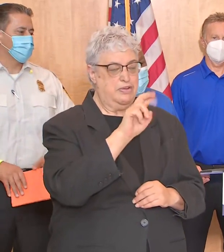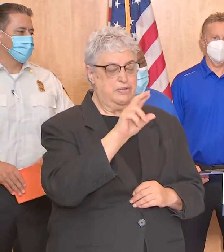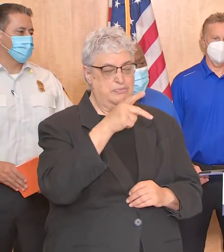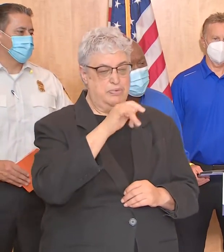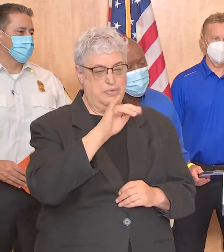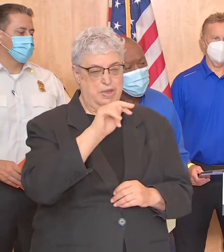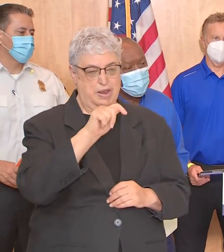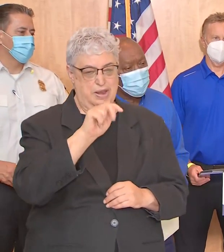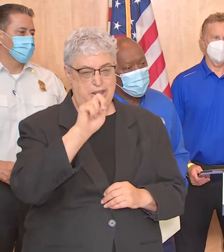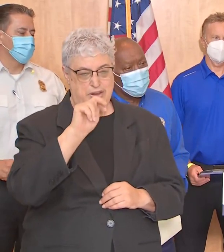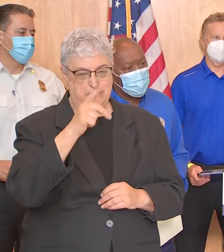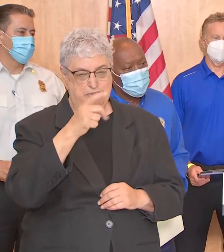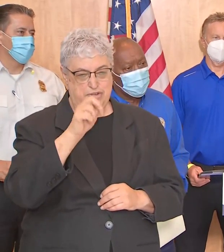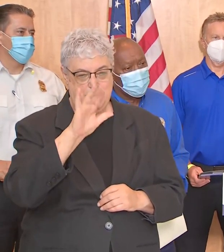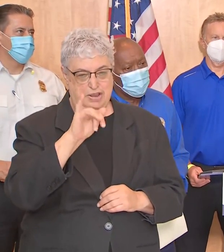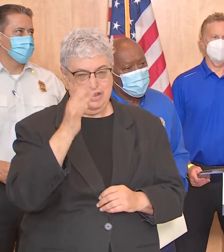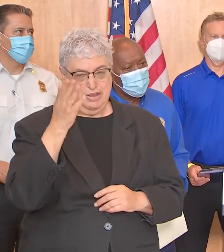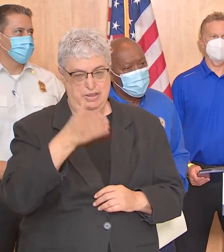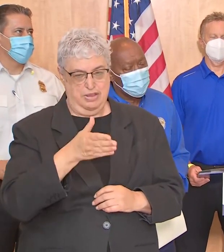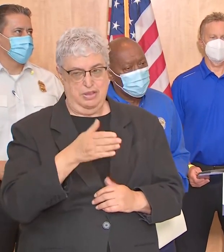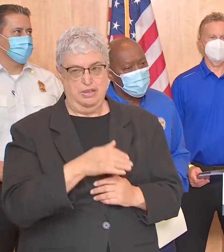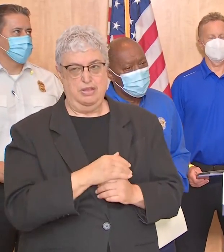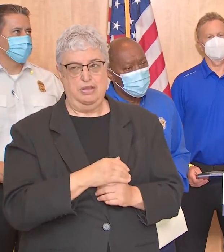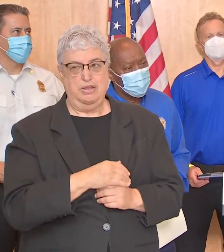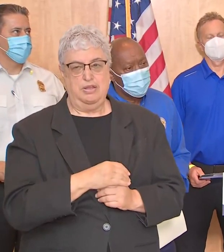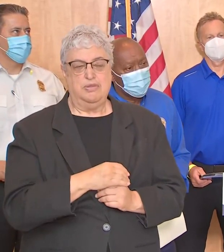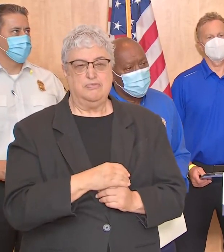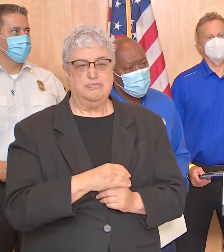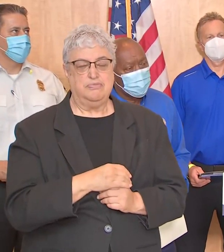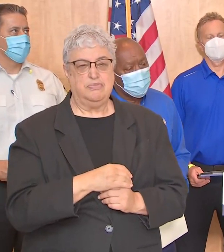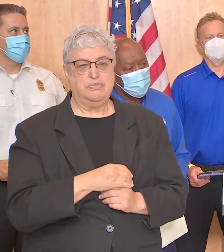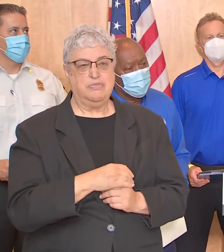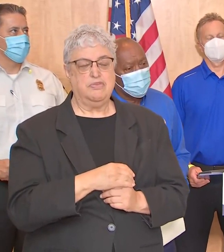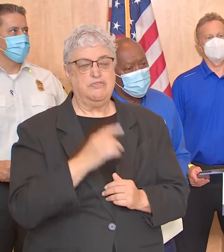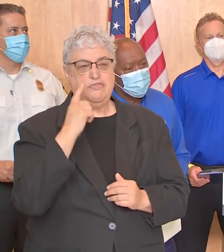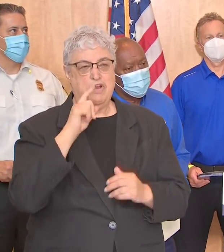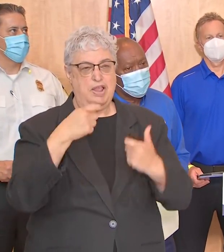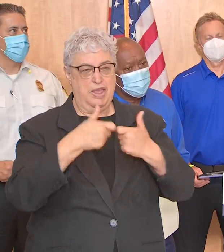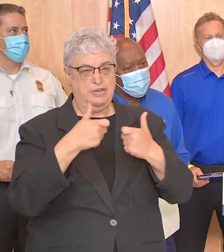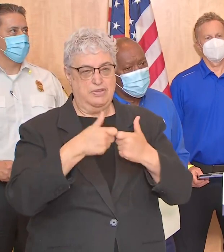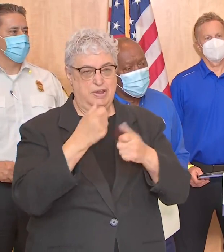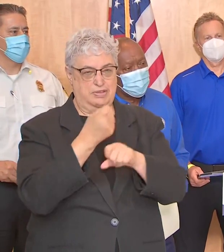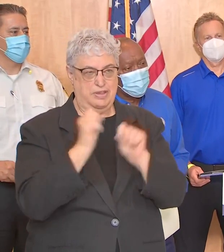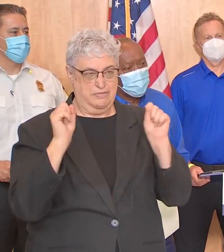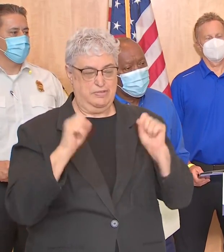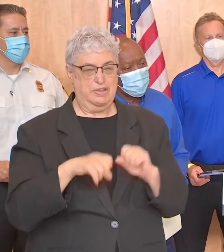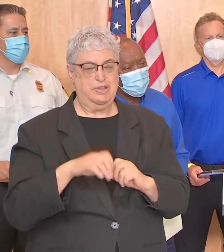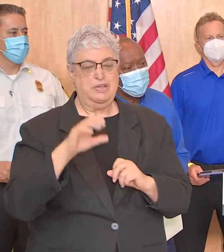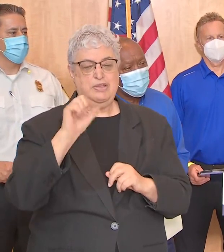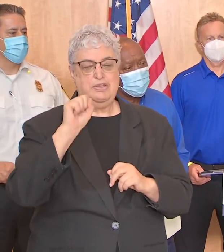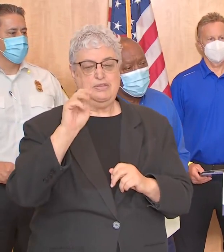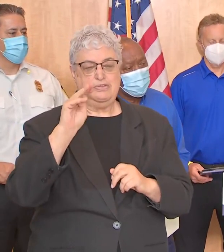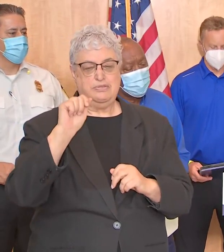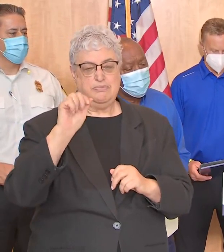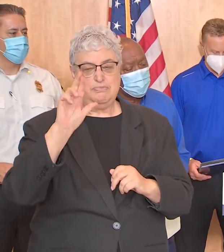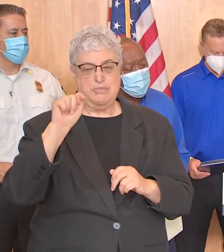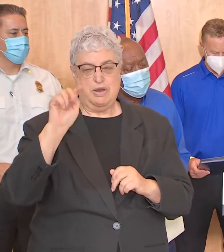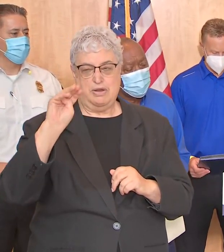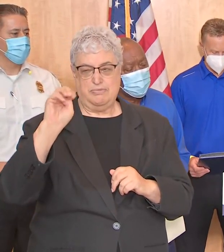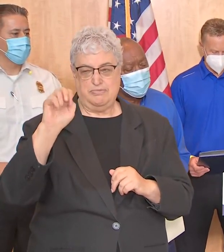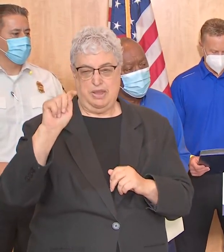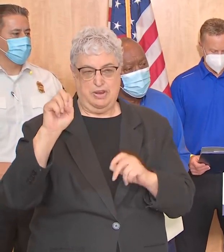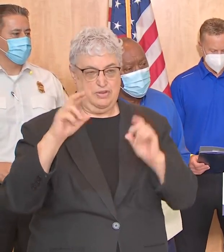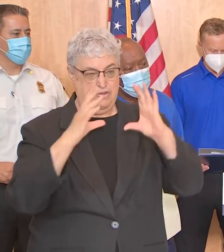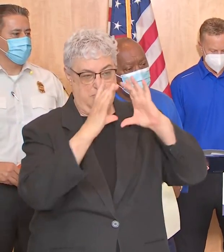for electric and gas safety tips the company smart meters will automatically notify us when your